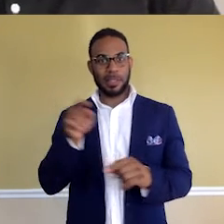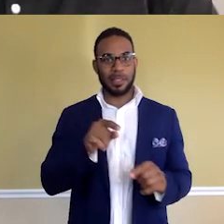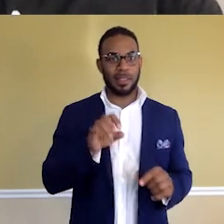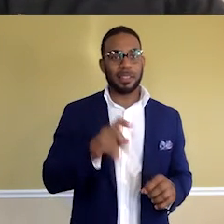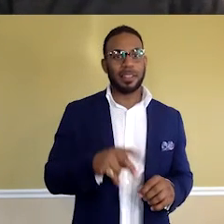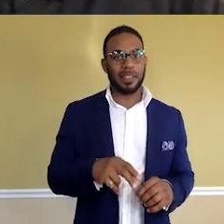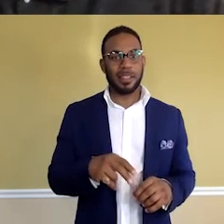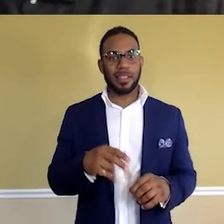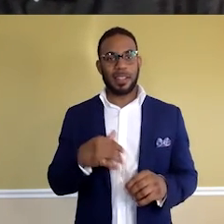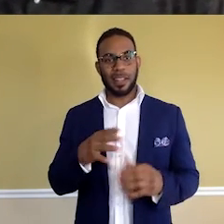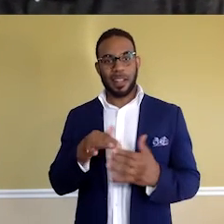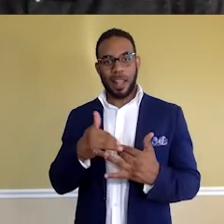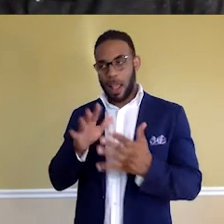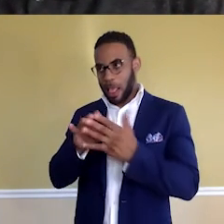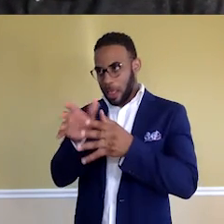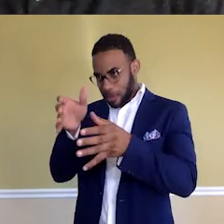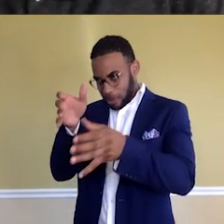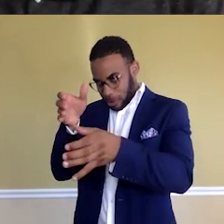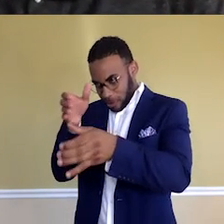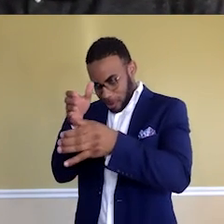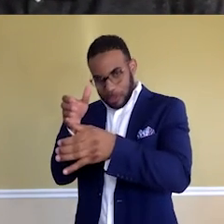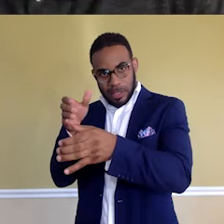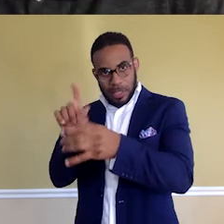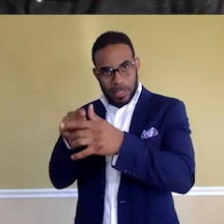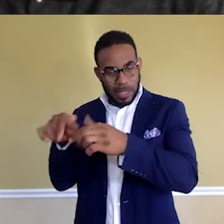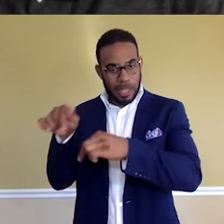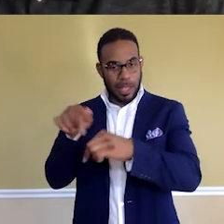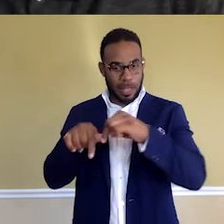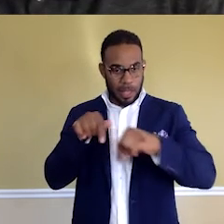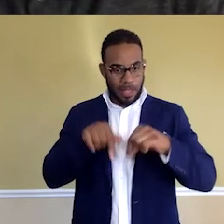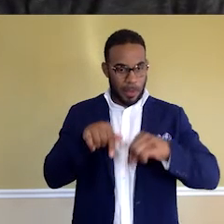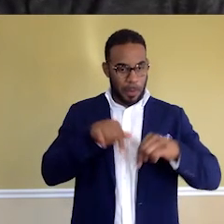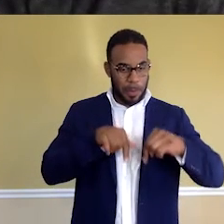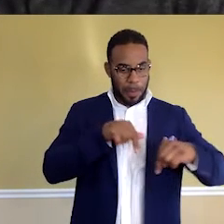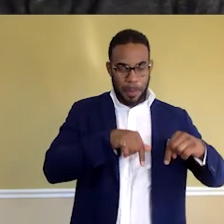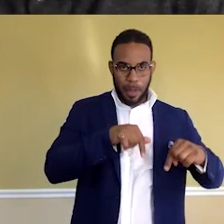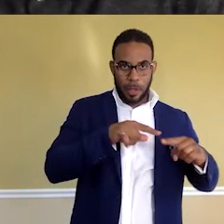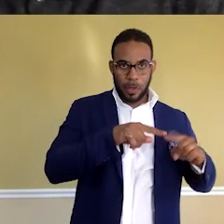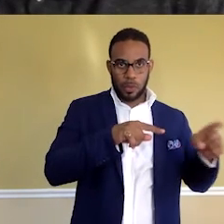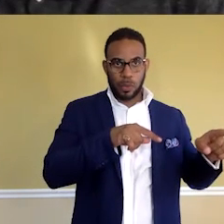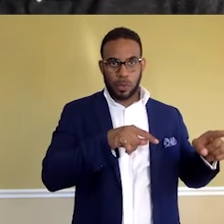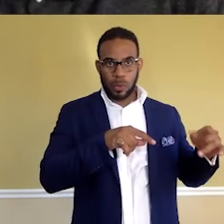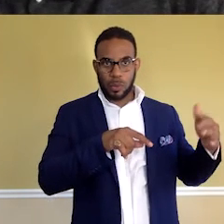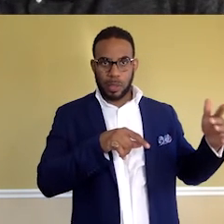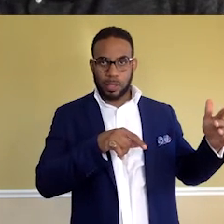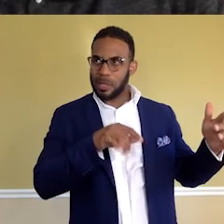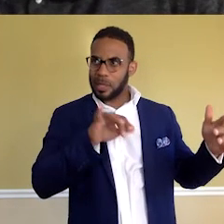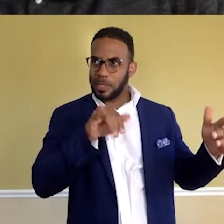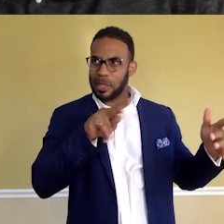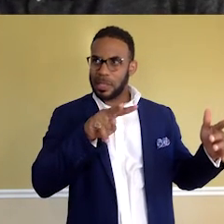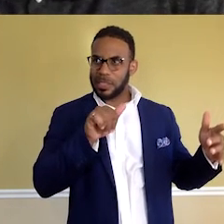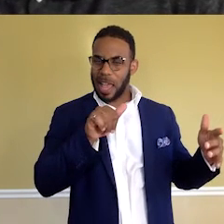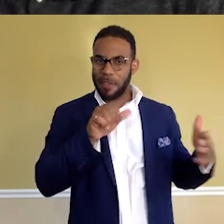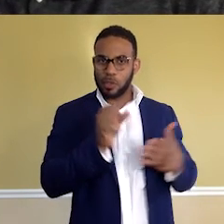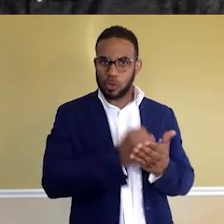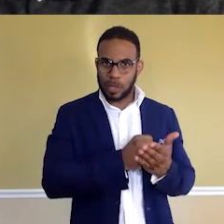I'm telling you, I started from PHP. Then I went back, I went to, was it, was it JavaScript? Then to CSS,